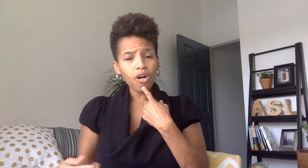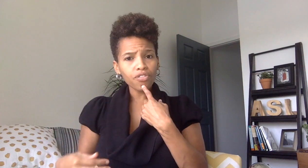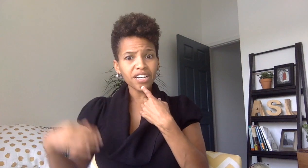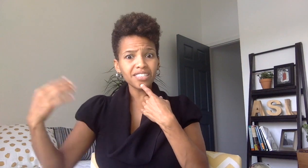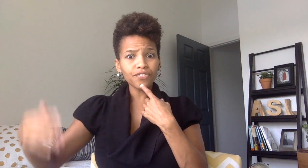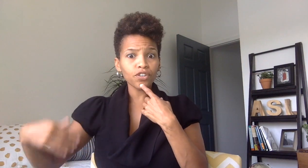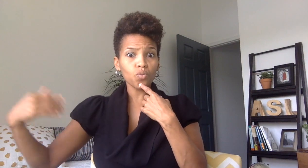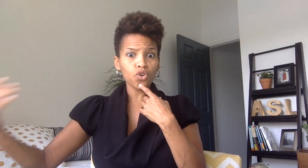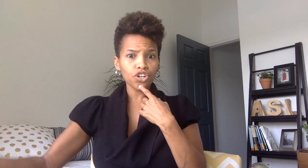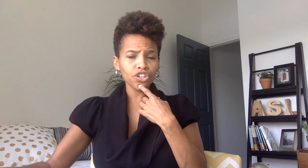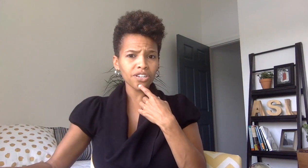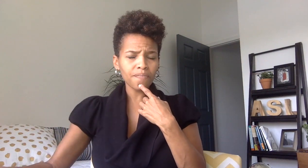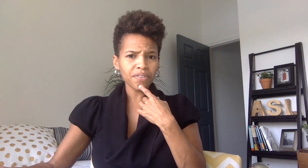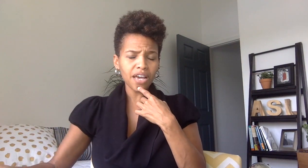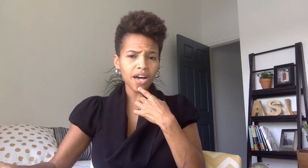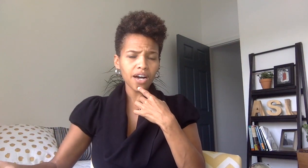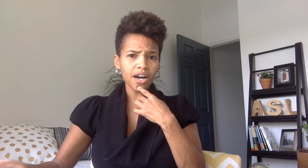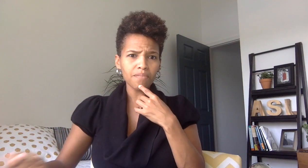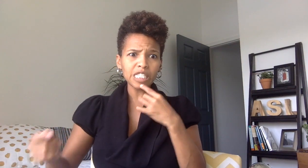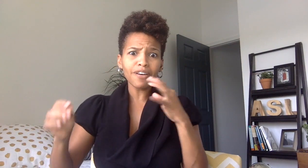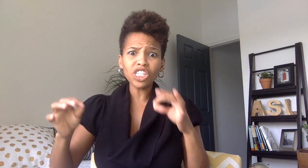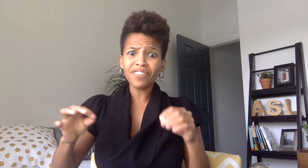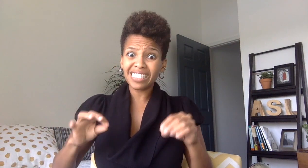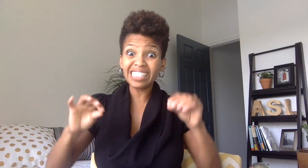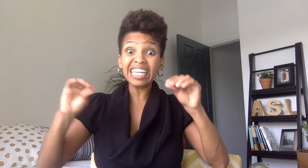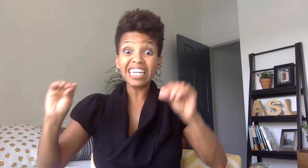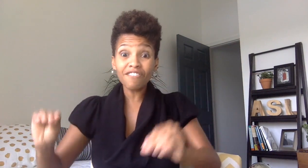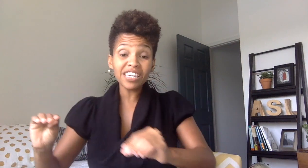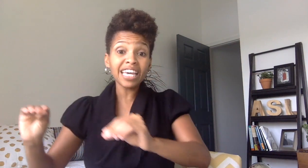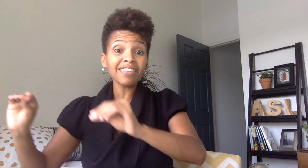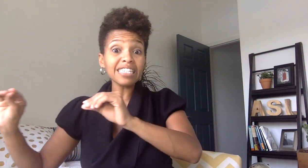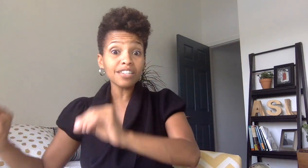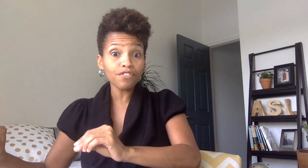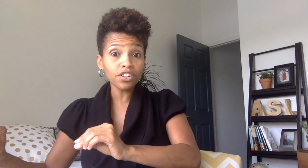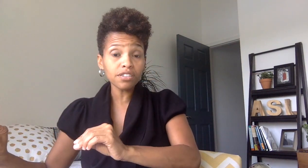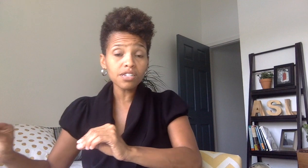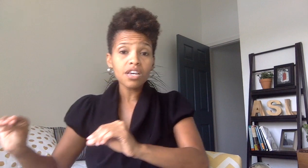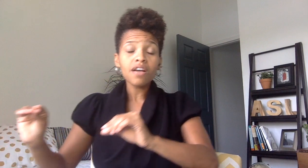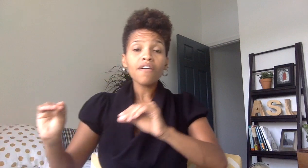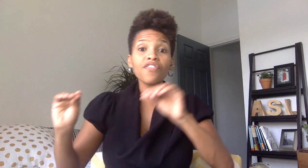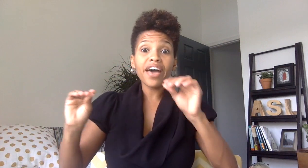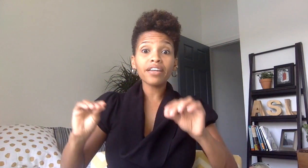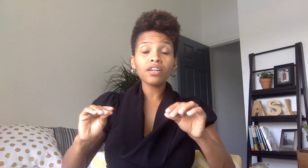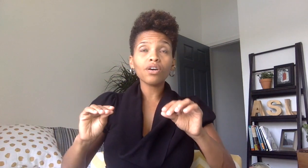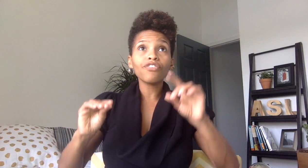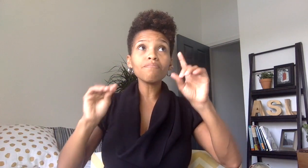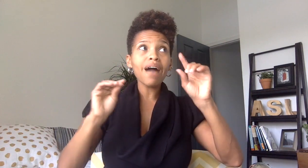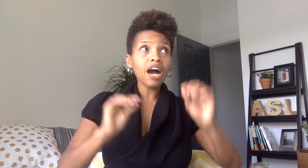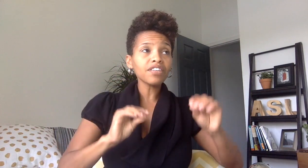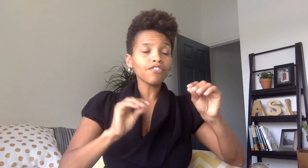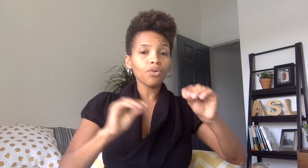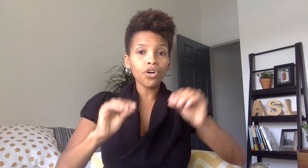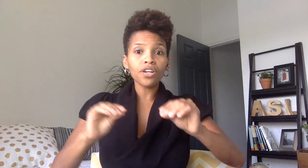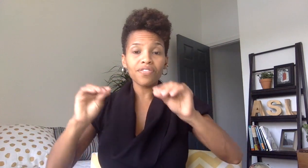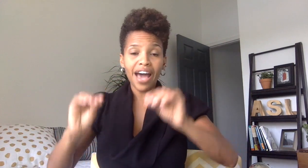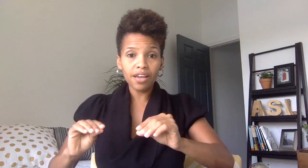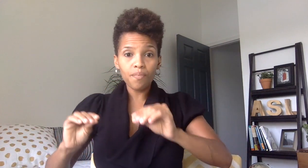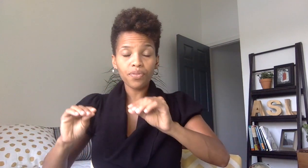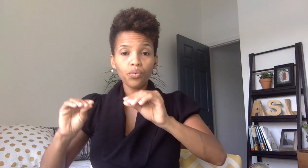a different word especially if it's significantly different then if we mouth a different word that we